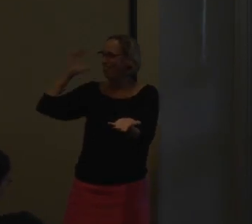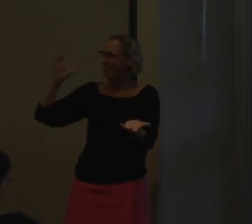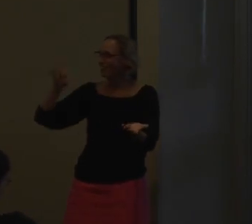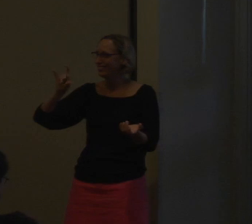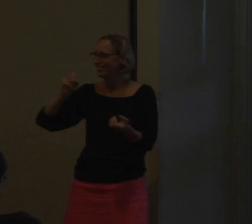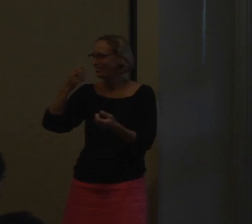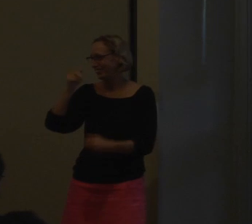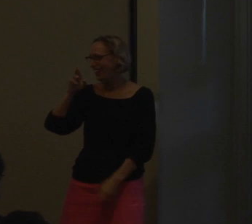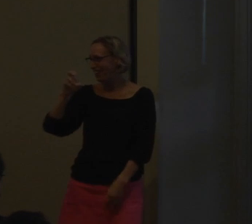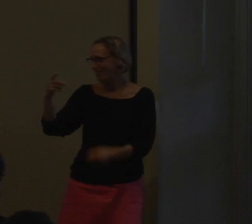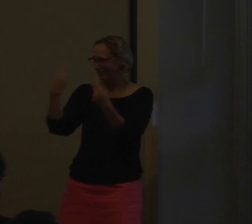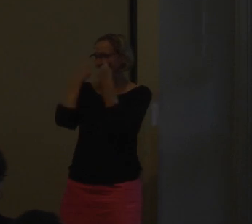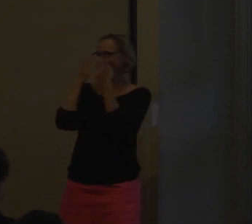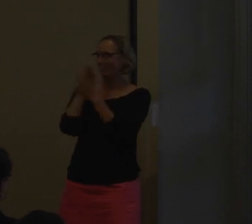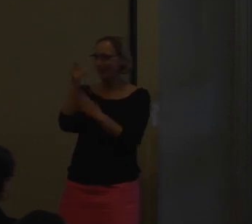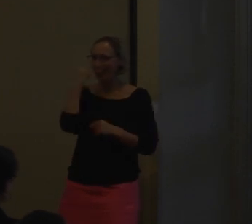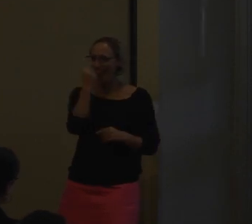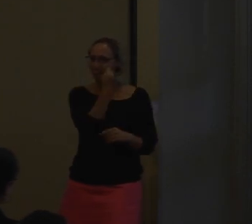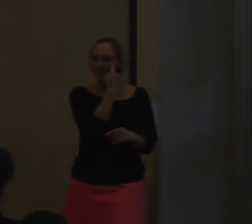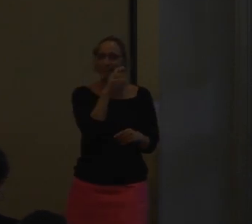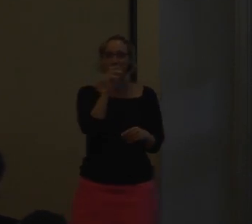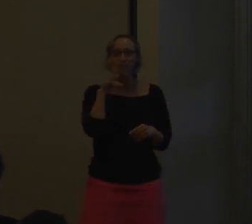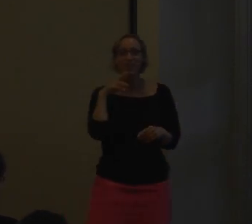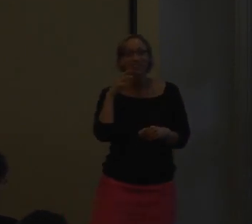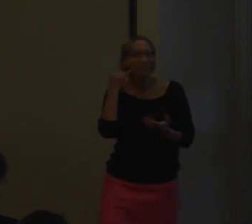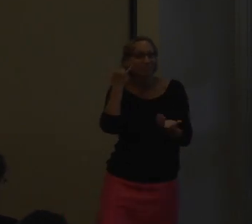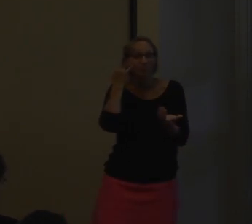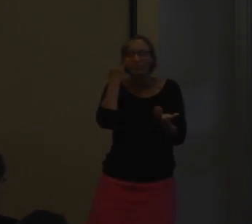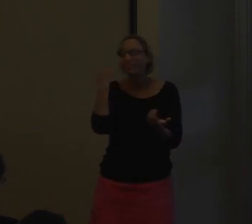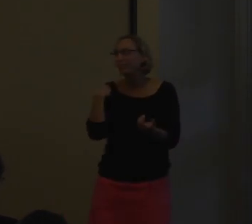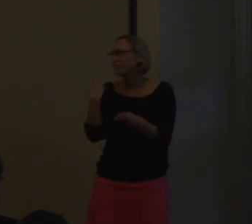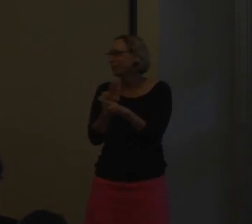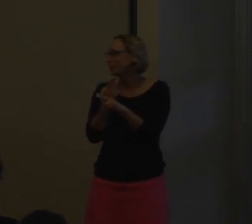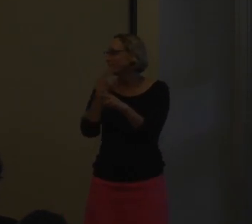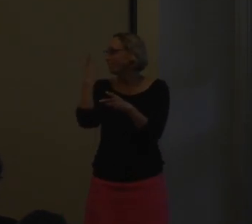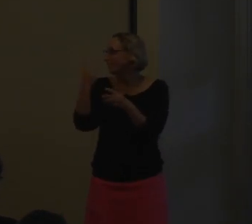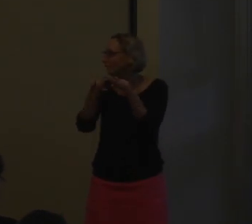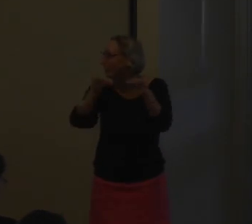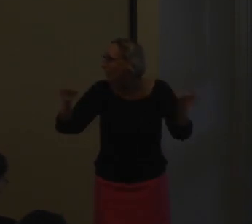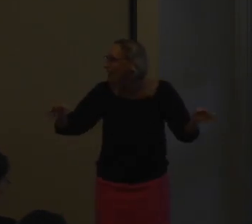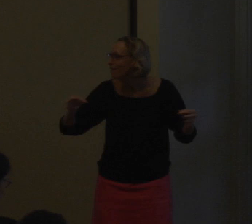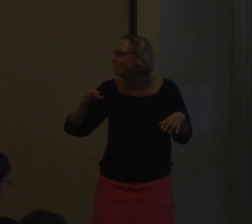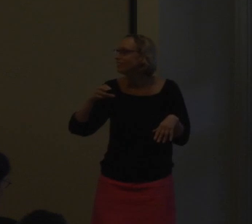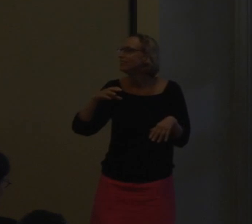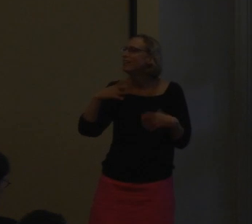it's kind of like a lot gets lost.